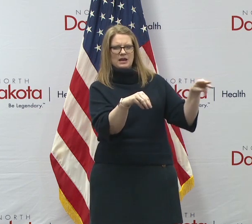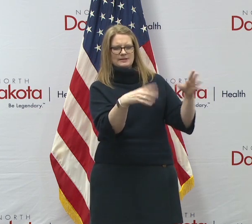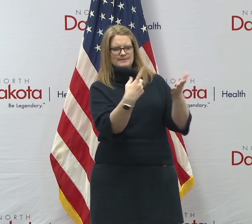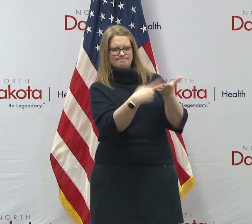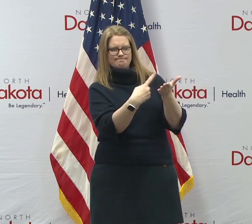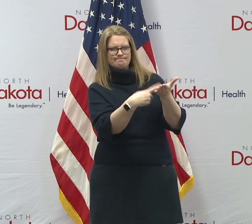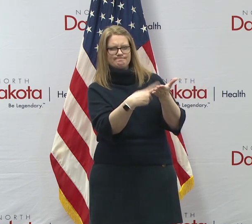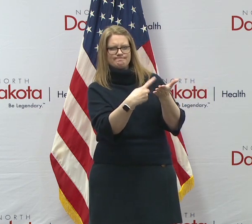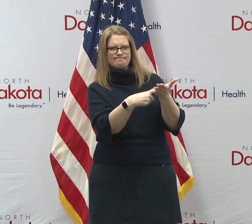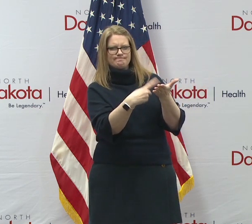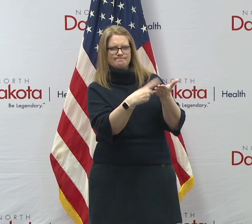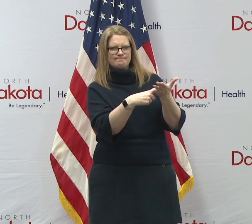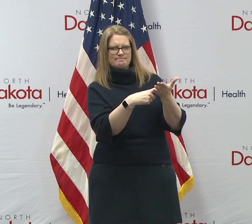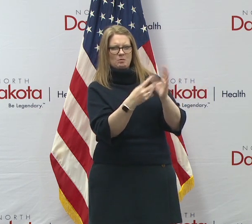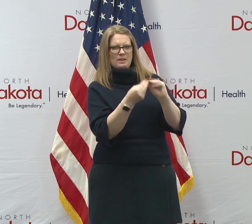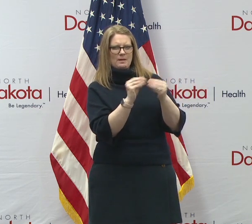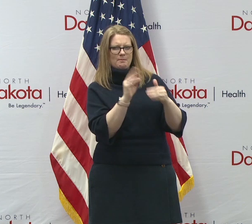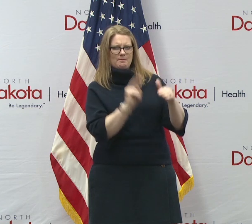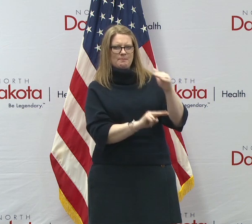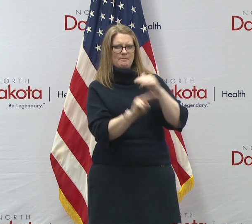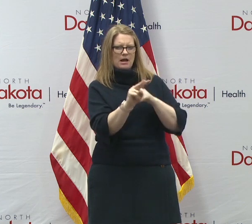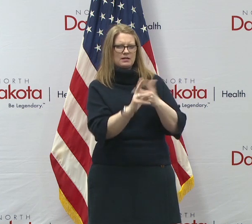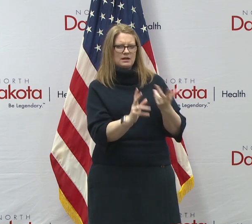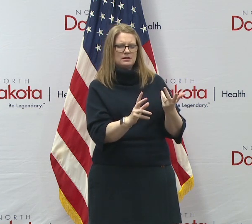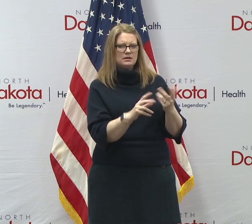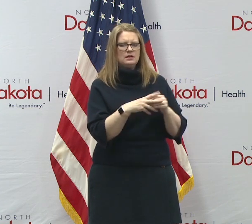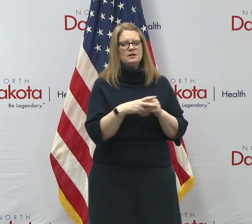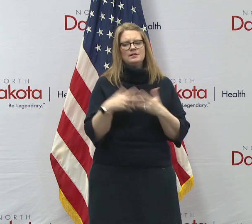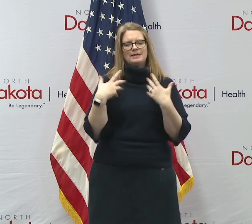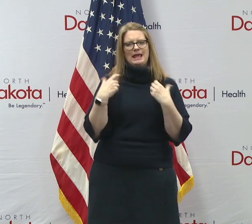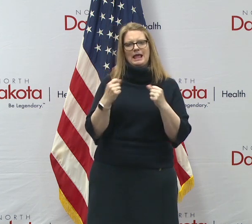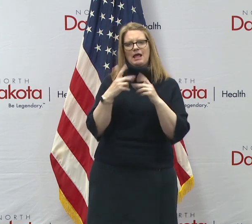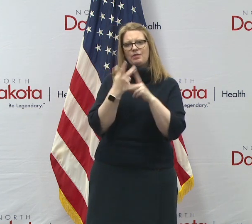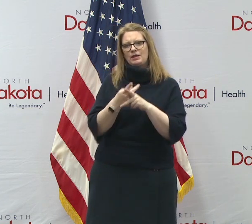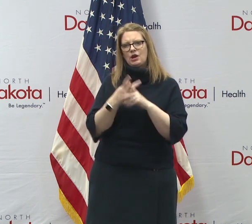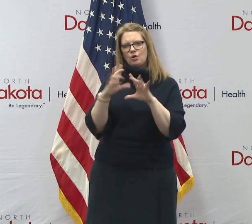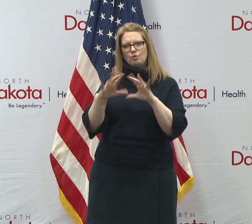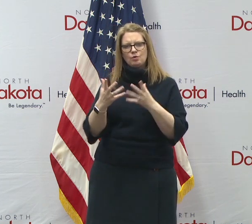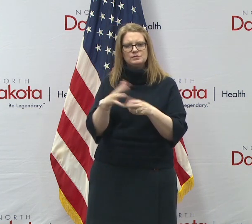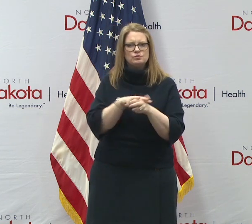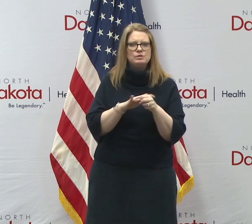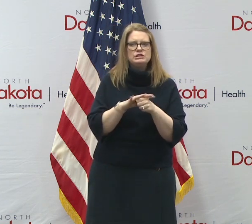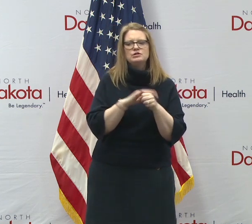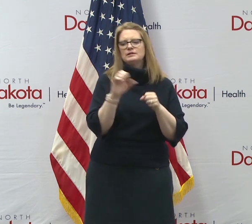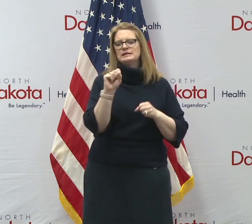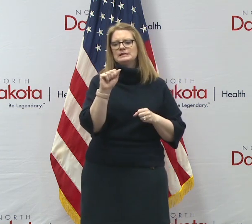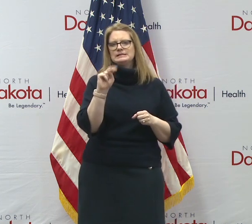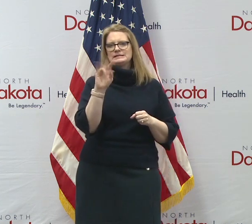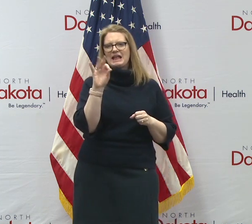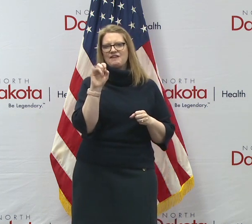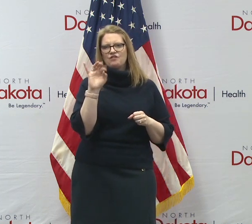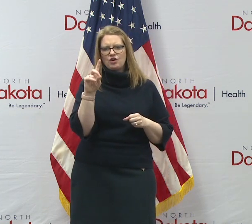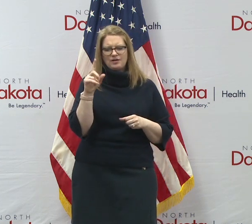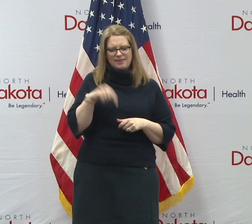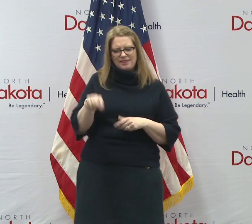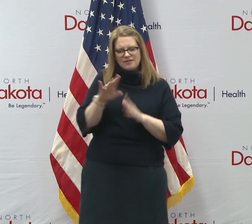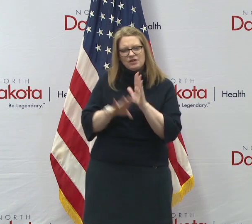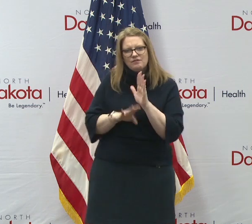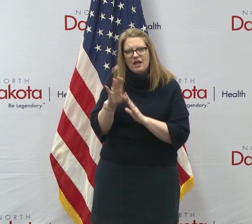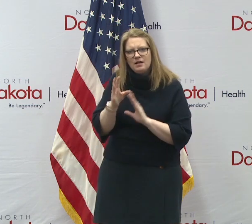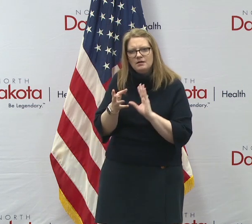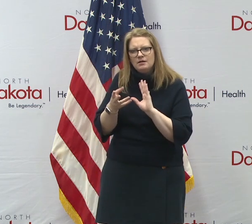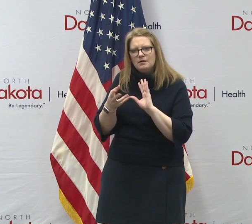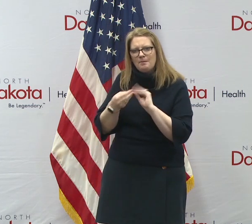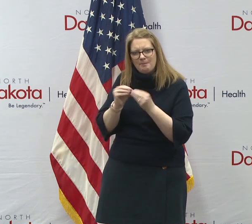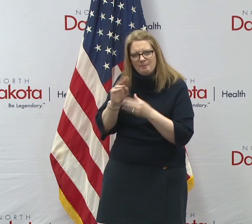continuing to have that discussion. Uh, there are healthcare groups, regional groups like Sanford that have developed models. I know we've got a meeting